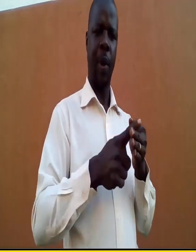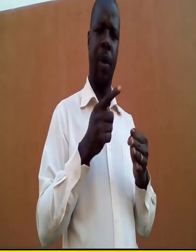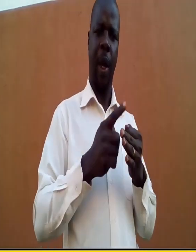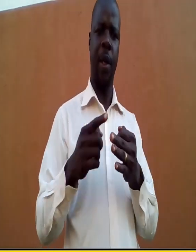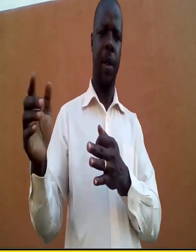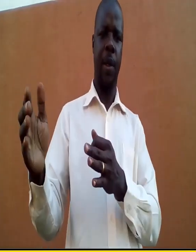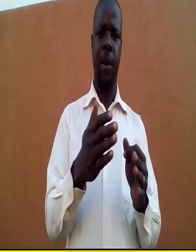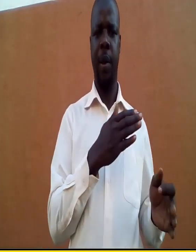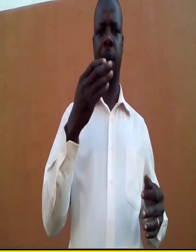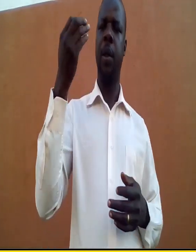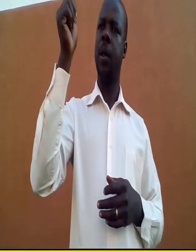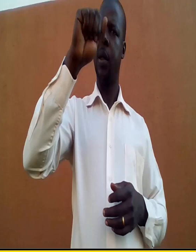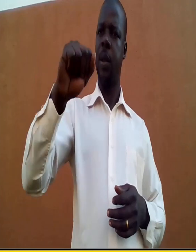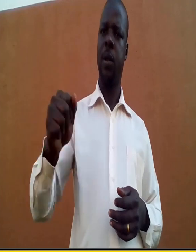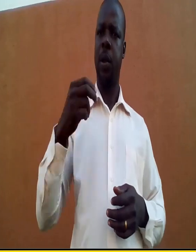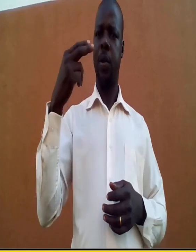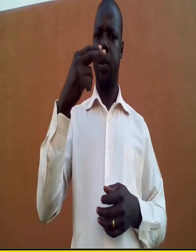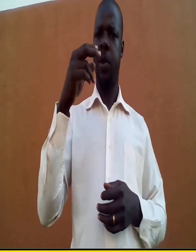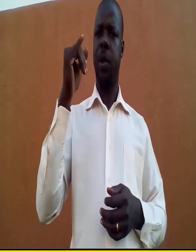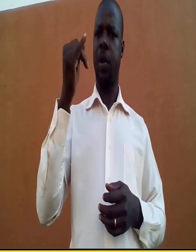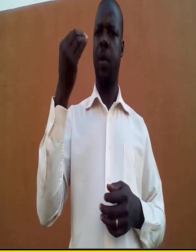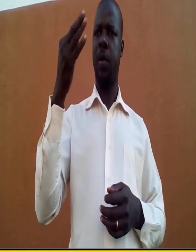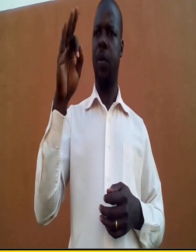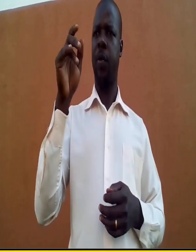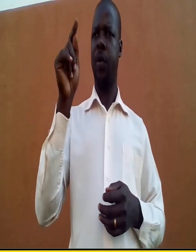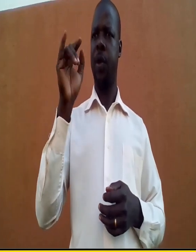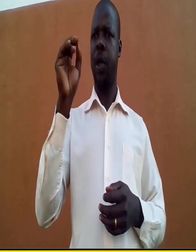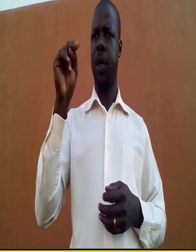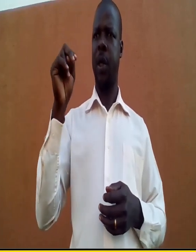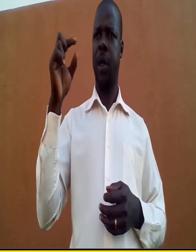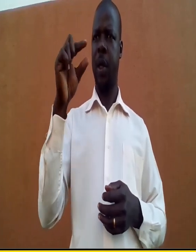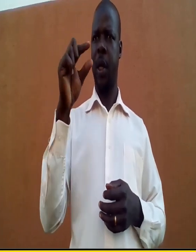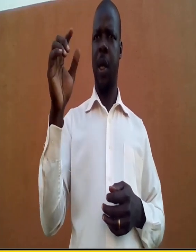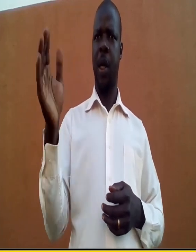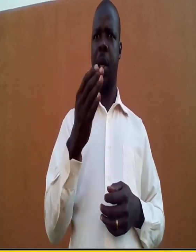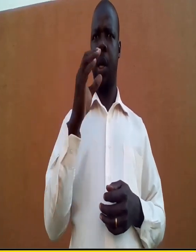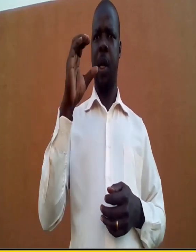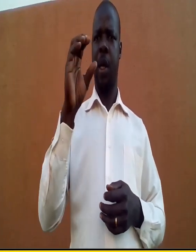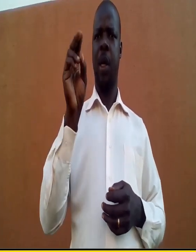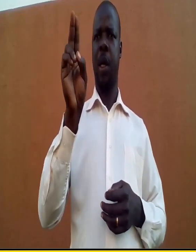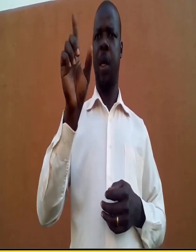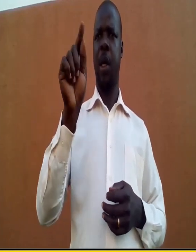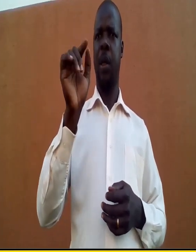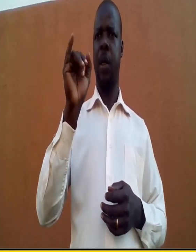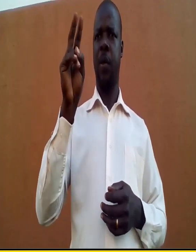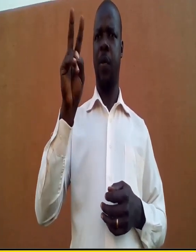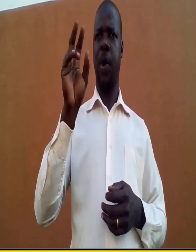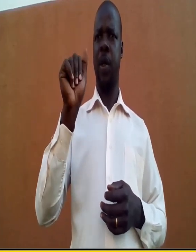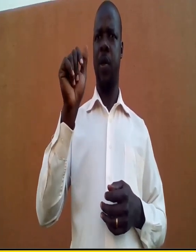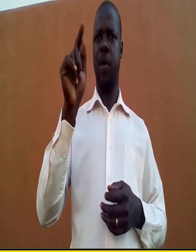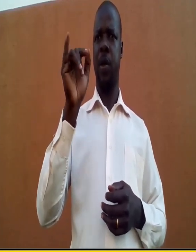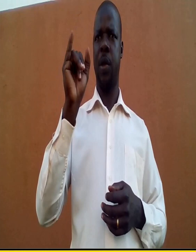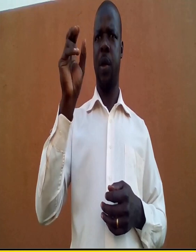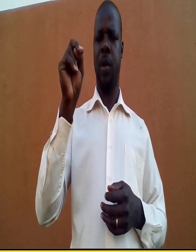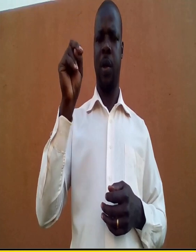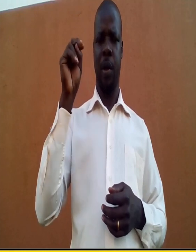And the third word is shifting cultivation.